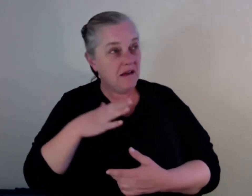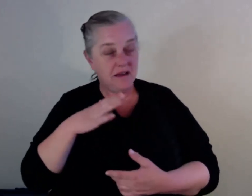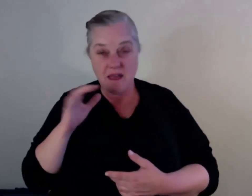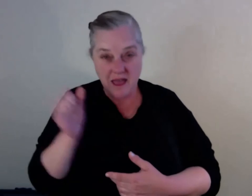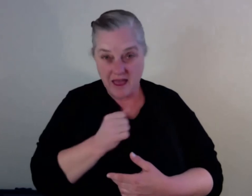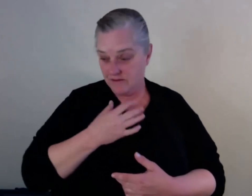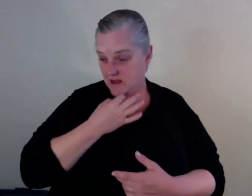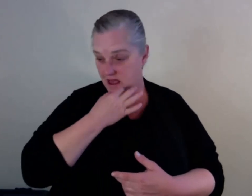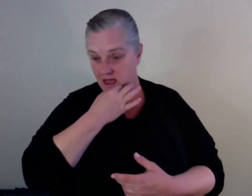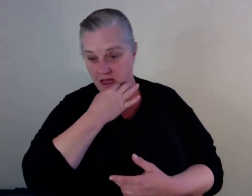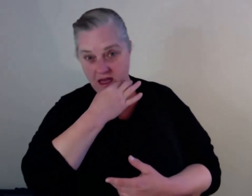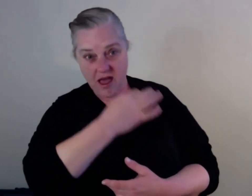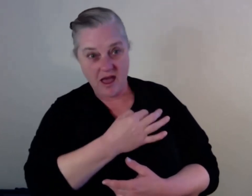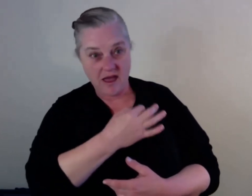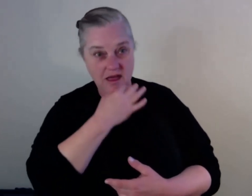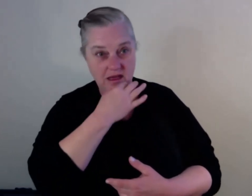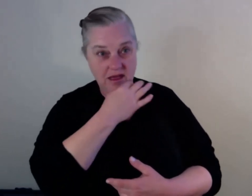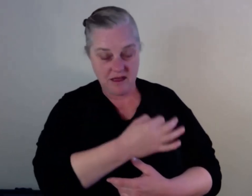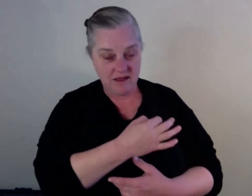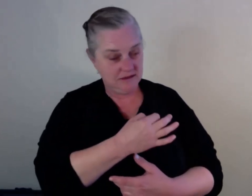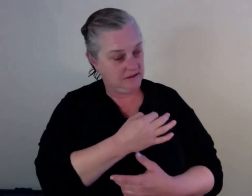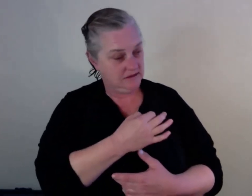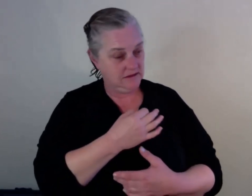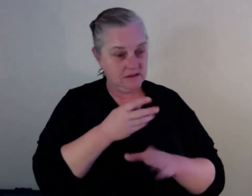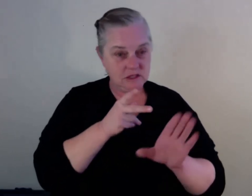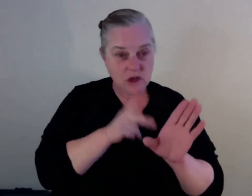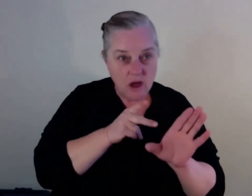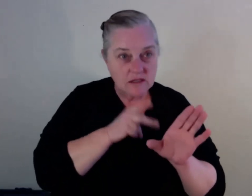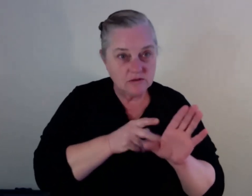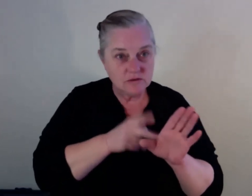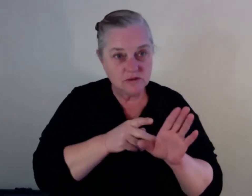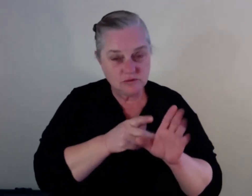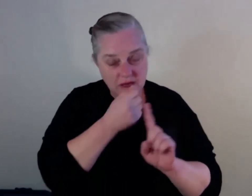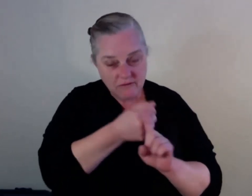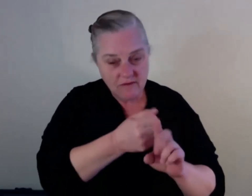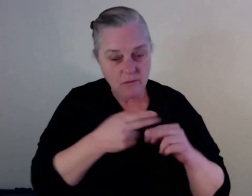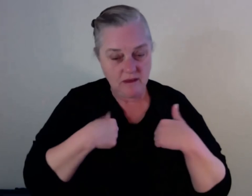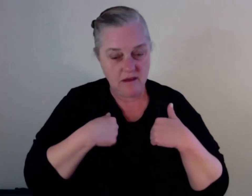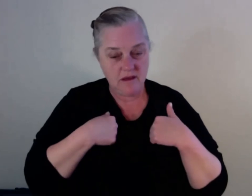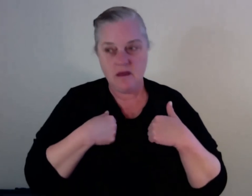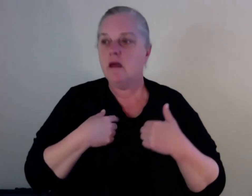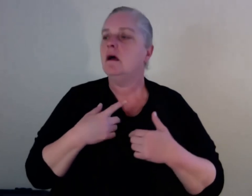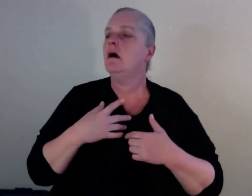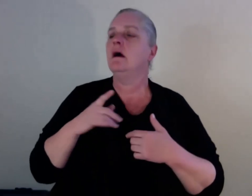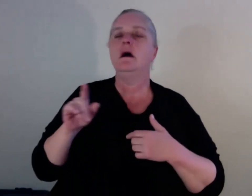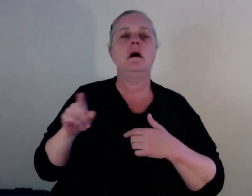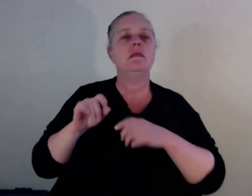death. Only God does. That wasn't organized from us. That was from God. So as a Muslim, I mean to be gone there. So things